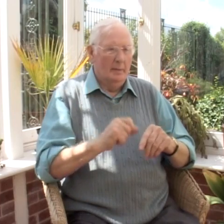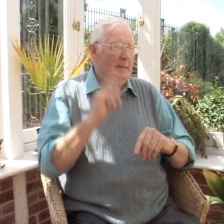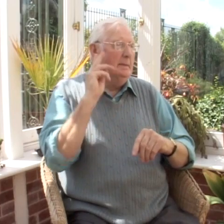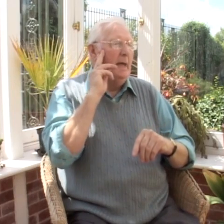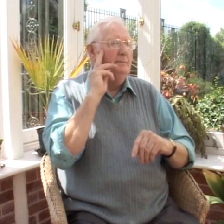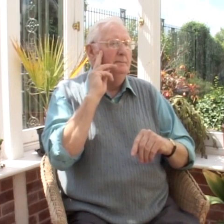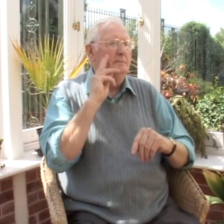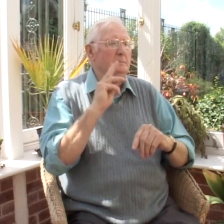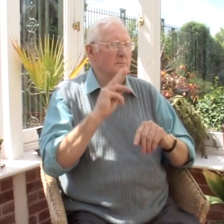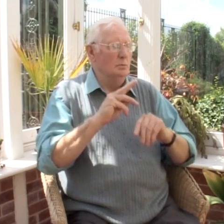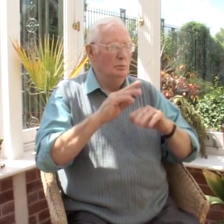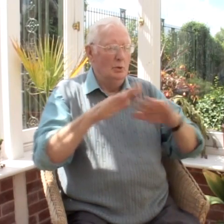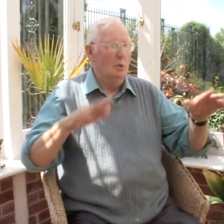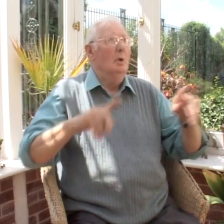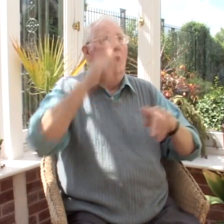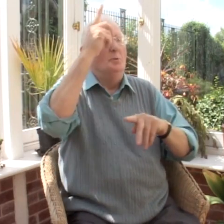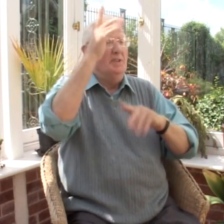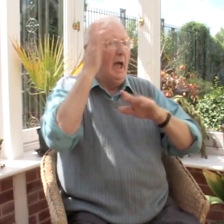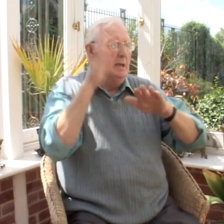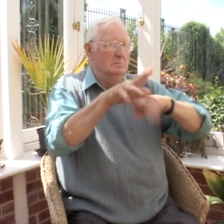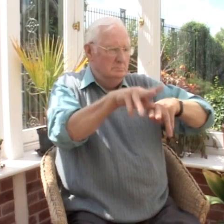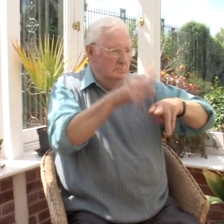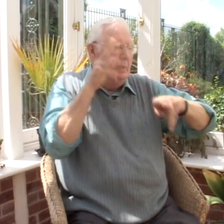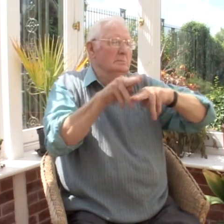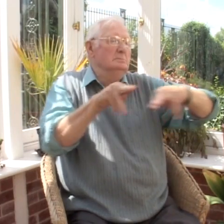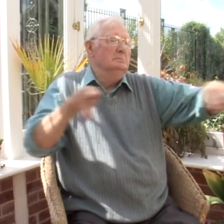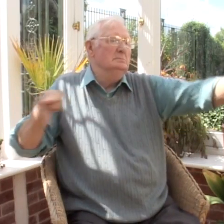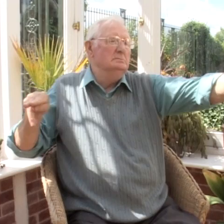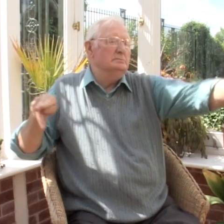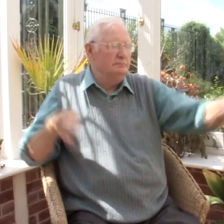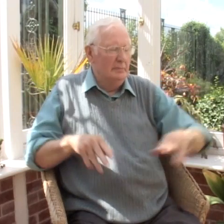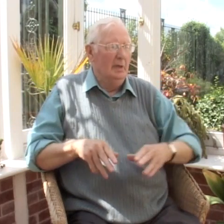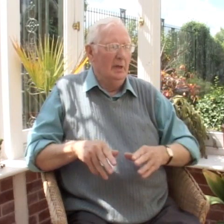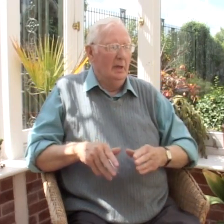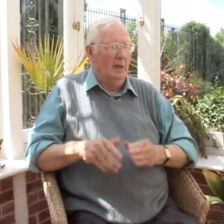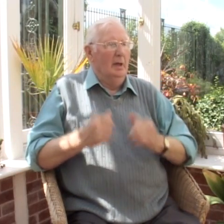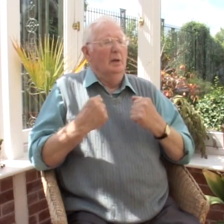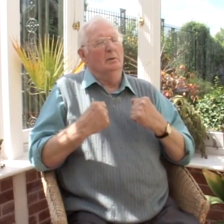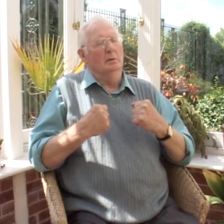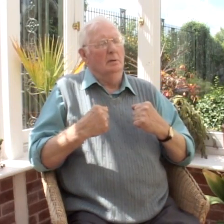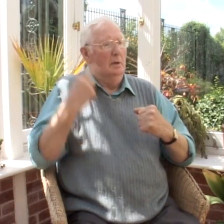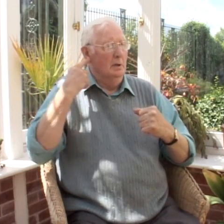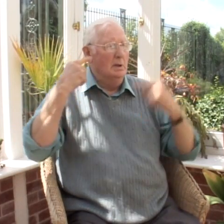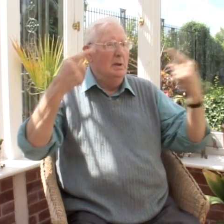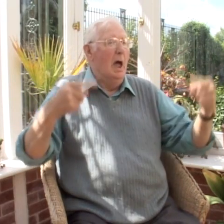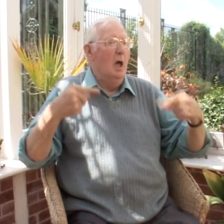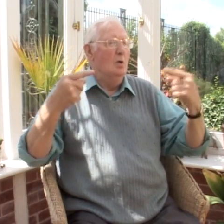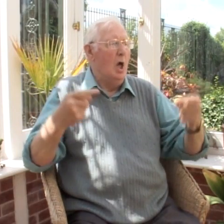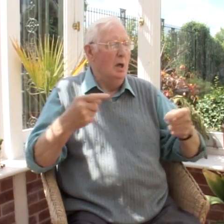in deaf school. The kids were all up in the dorm and I was there. We was in bed and the sirens would go off and the teachers would come in